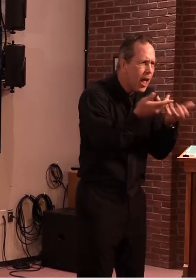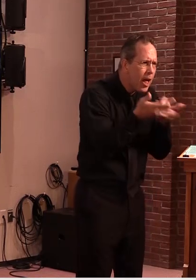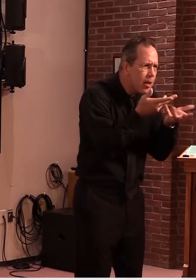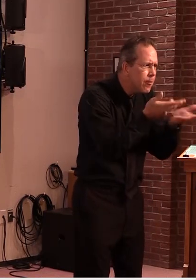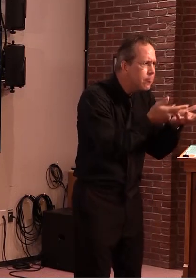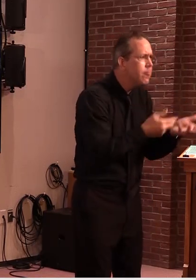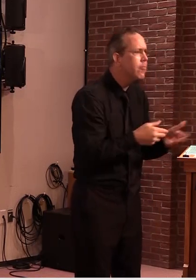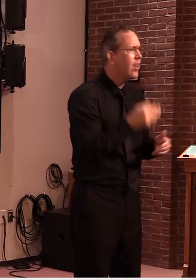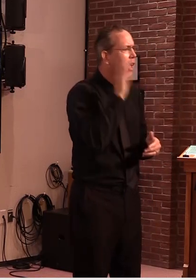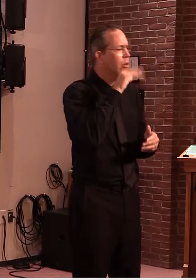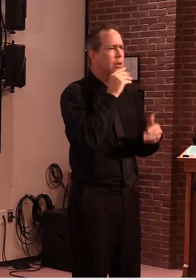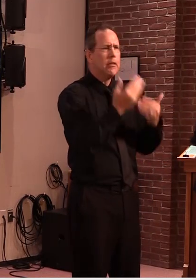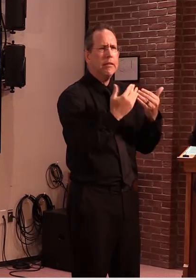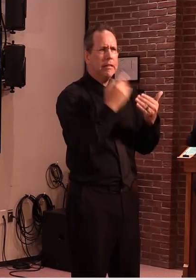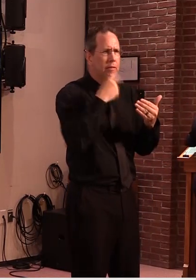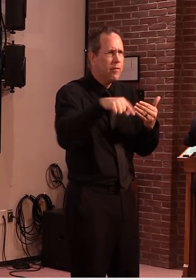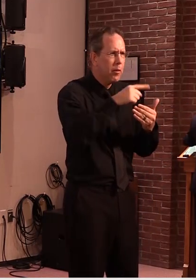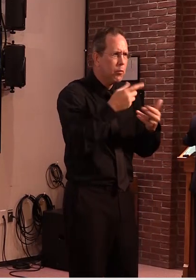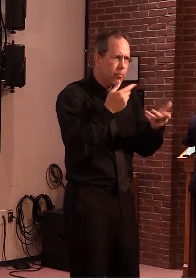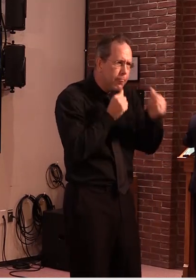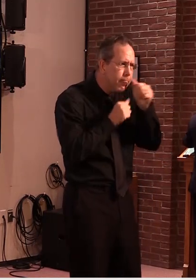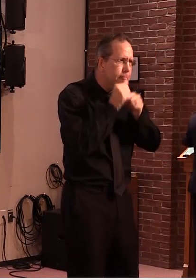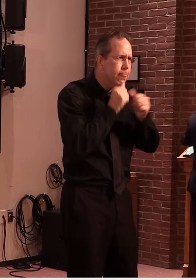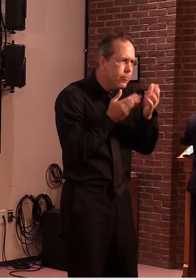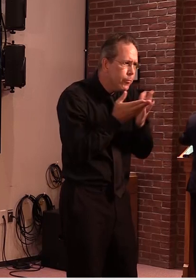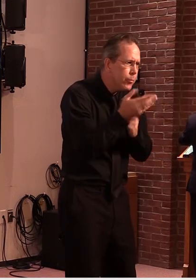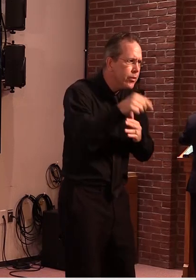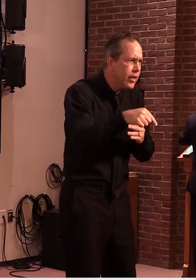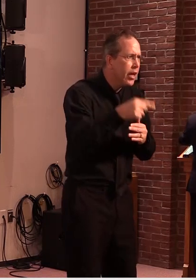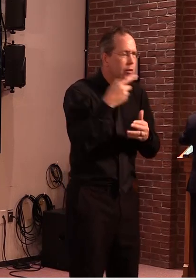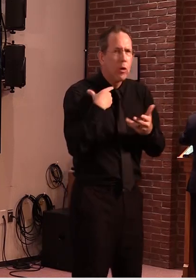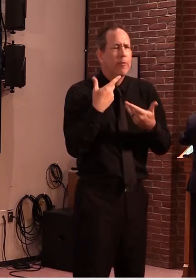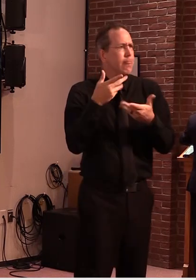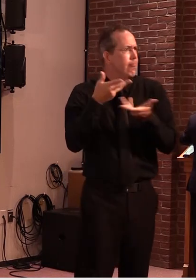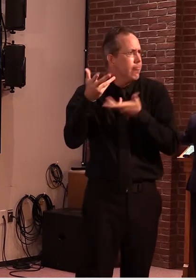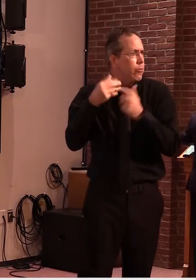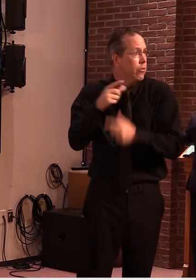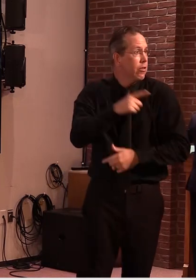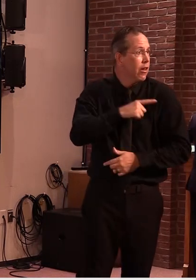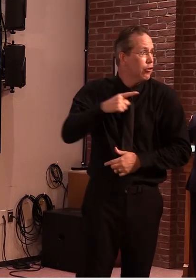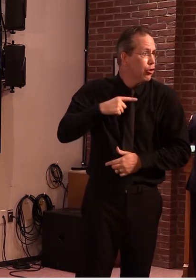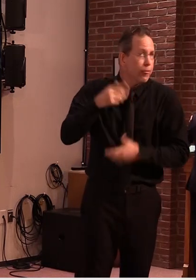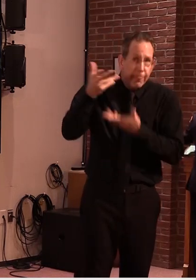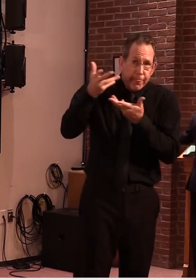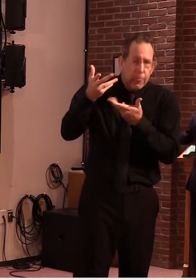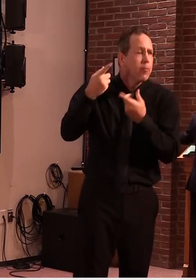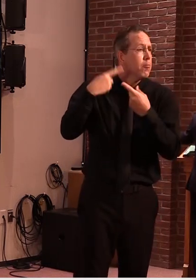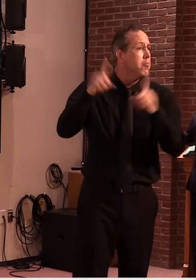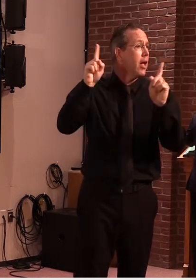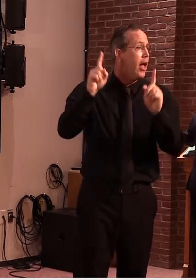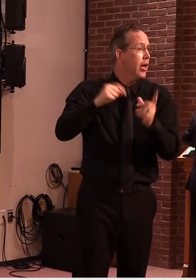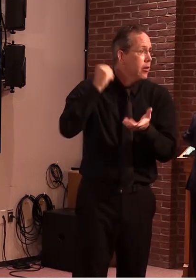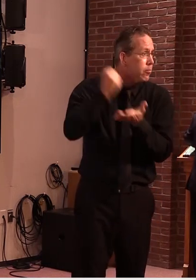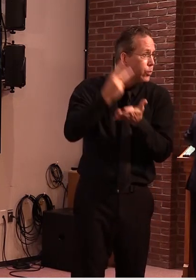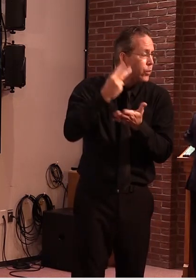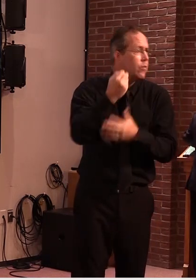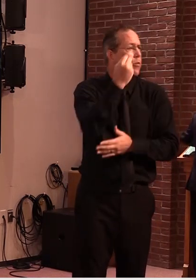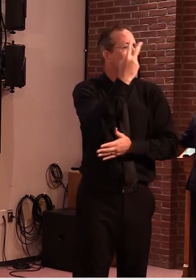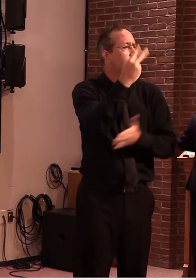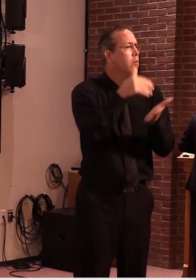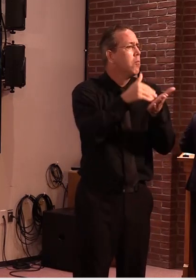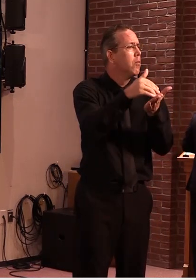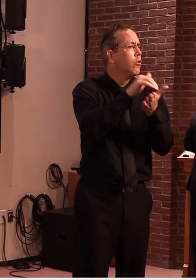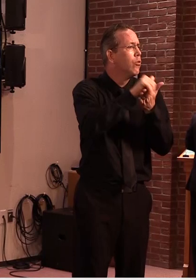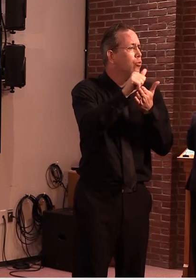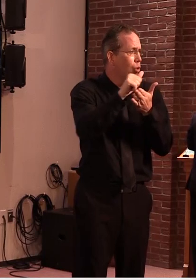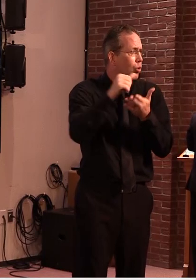so working with the legislature we're now offering 12 million dollars in grants for the Cares Act